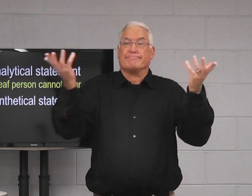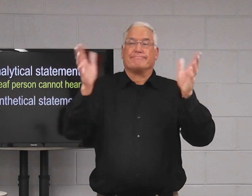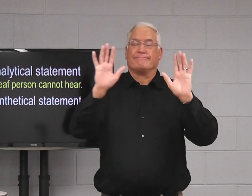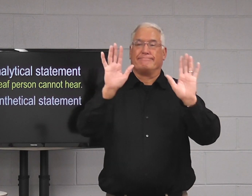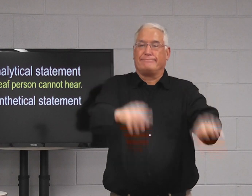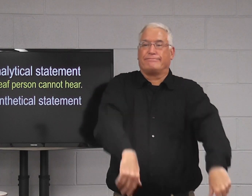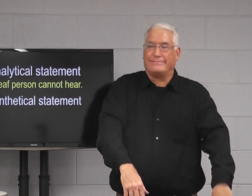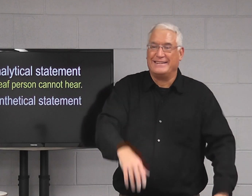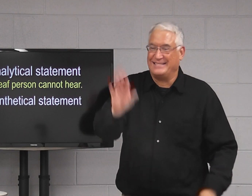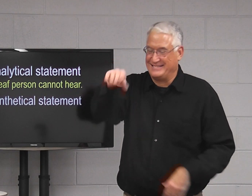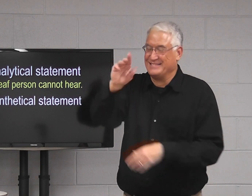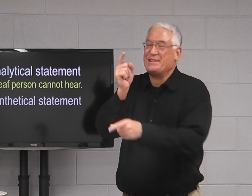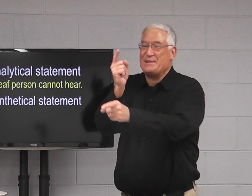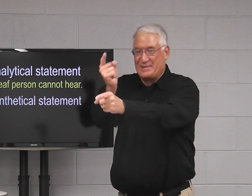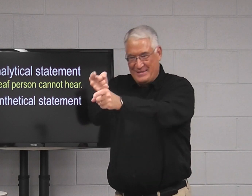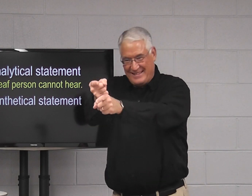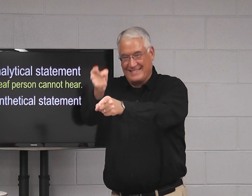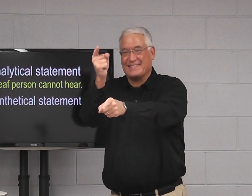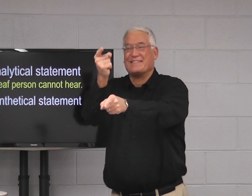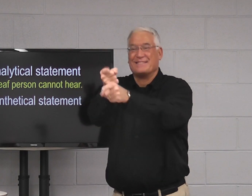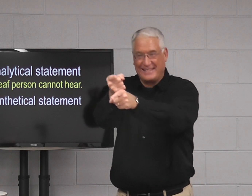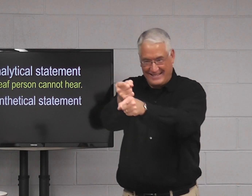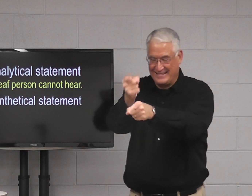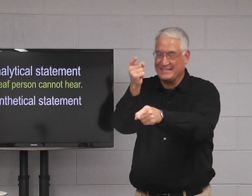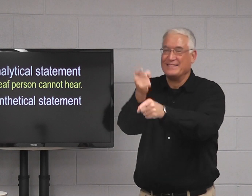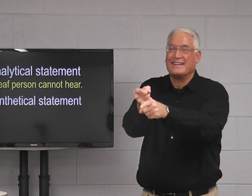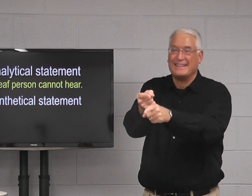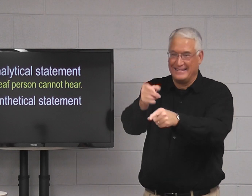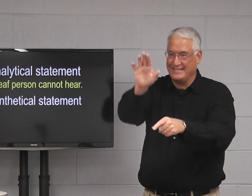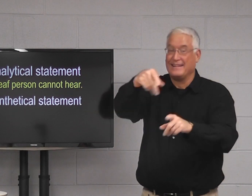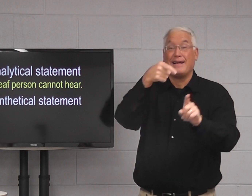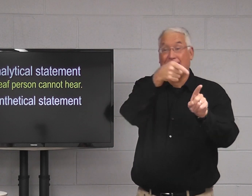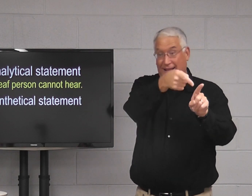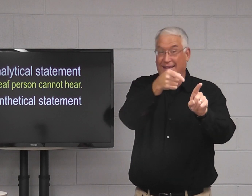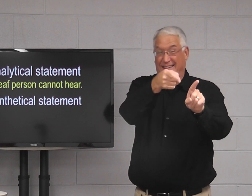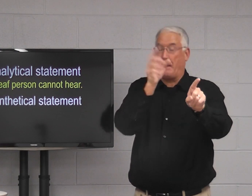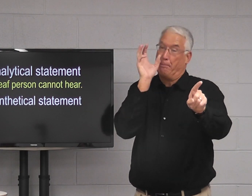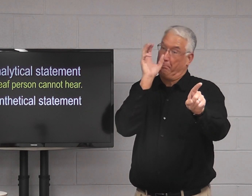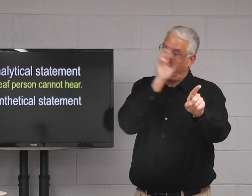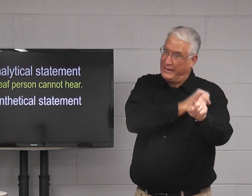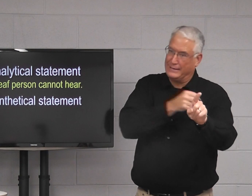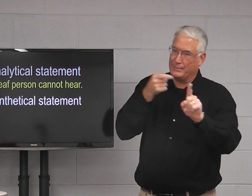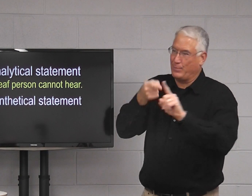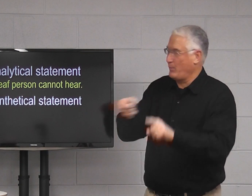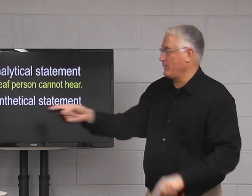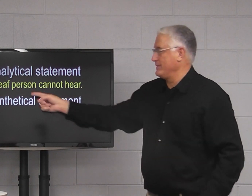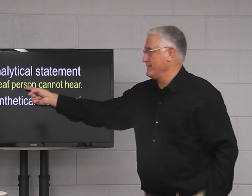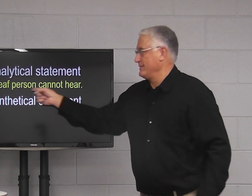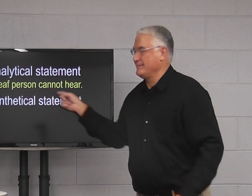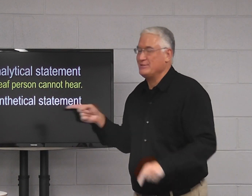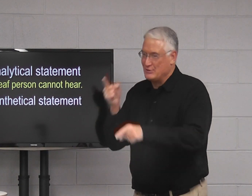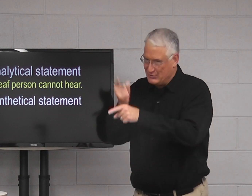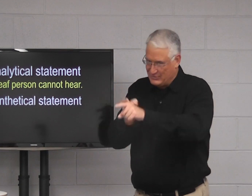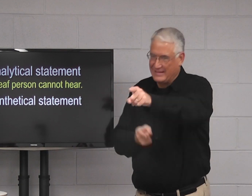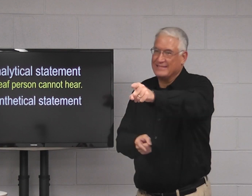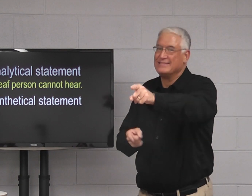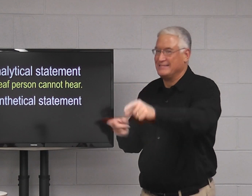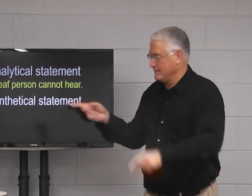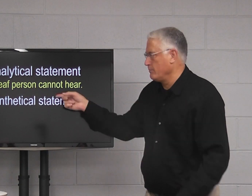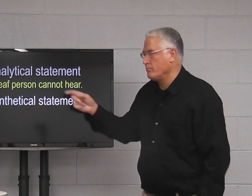two, three, four times and I started getting a little angry there. You know she missed the point about a deaf